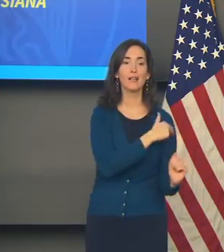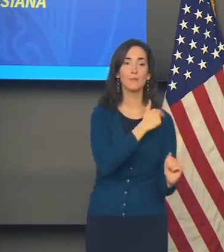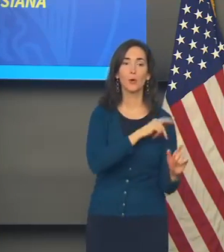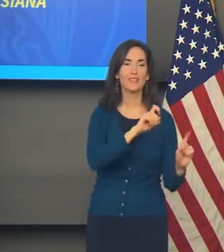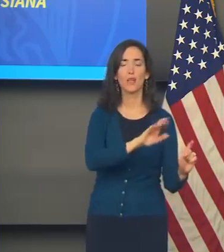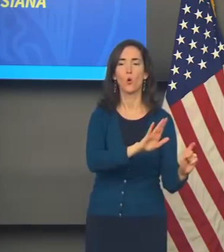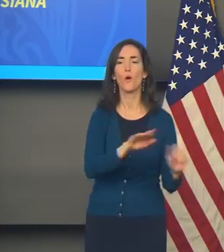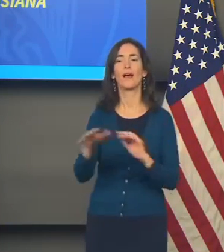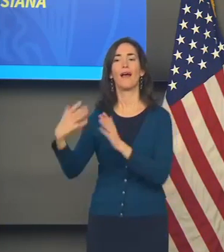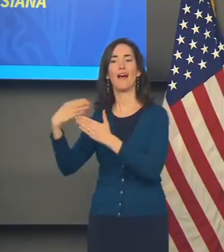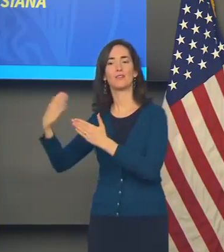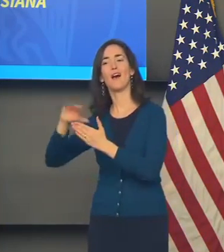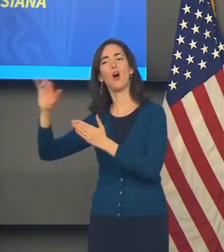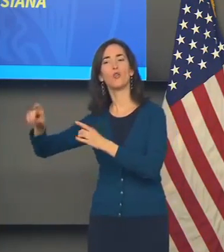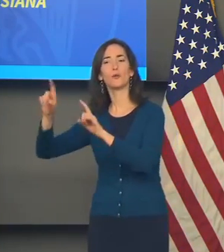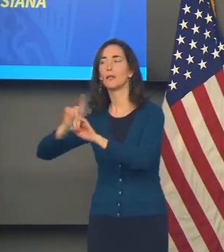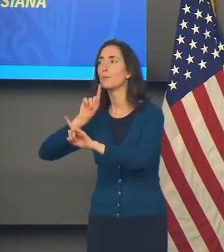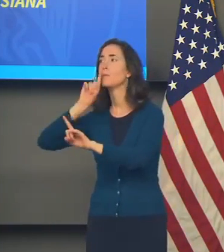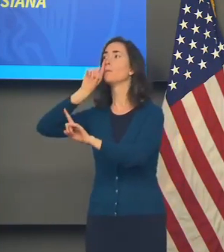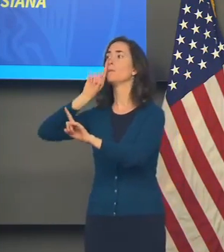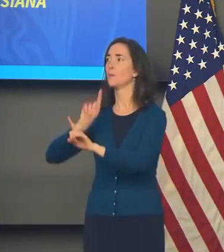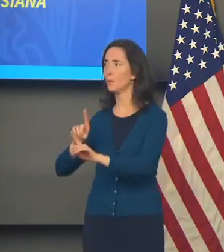home until your symptoms get worse.